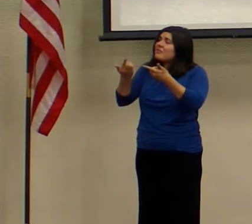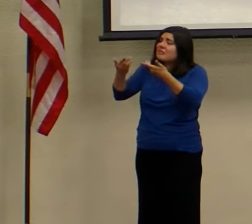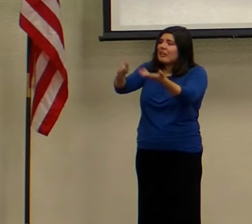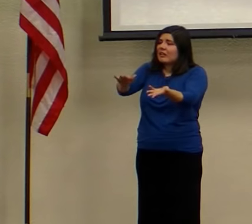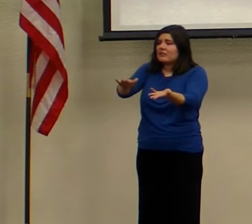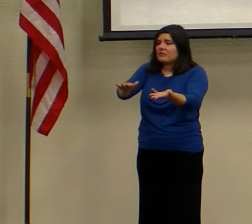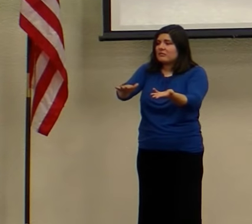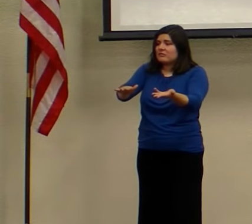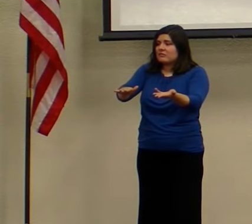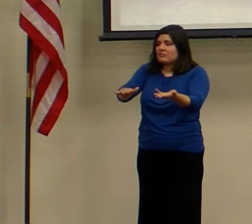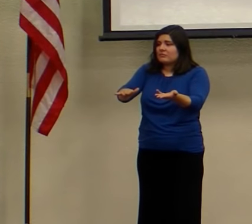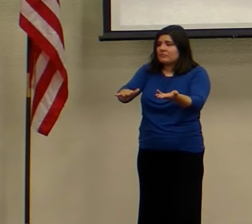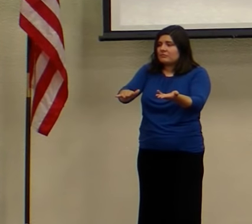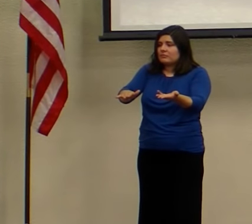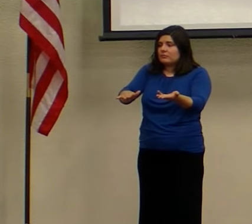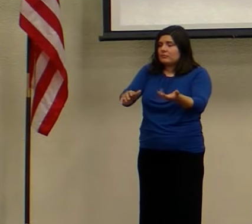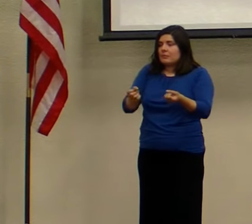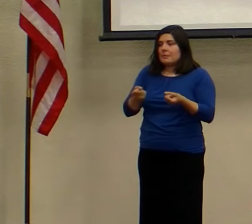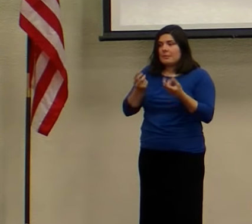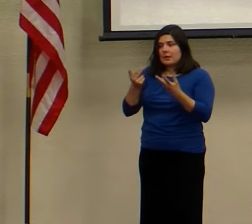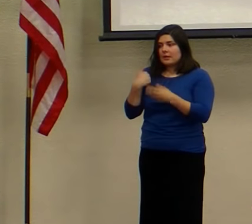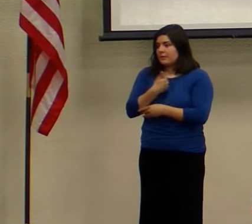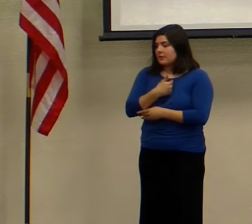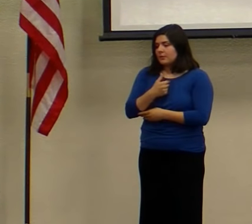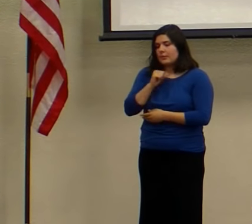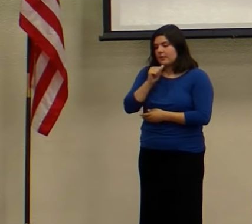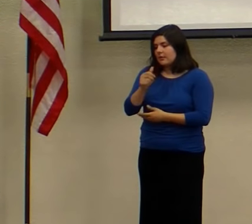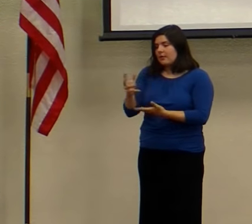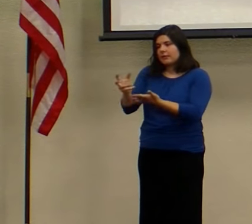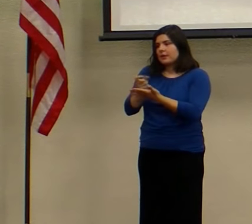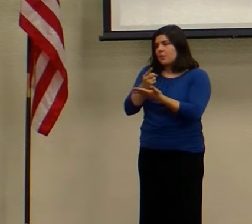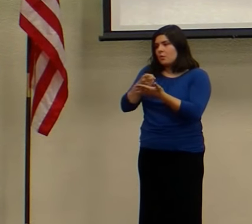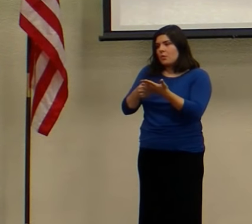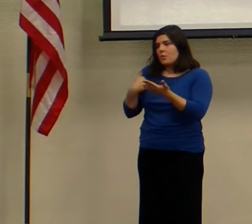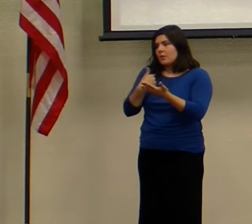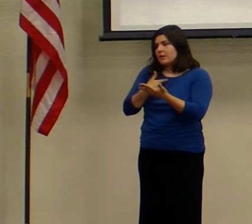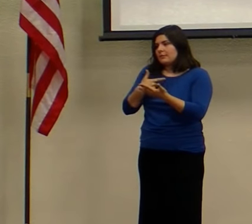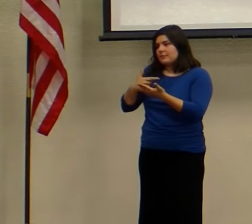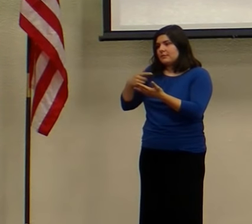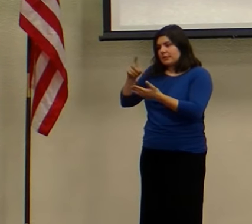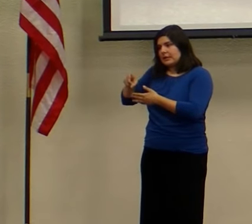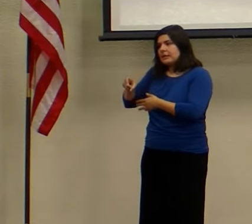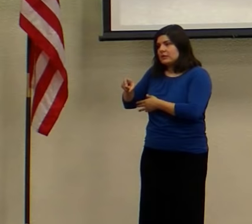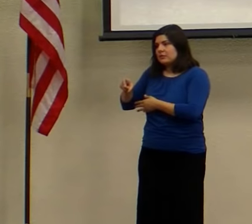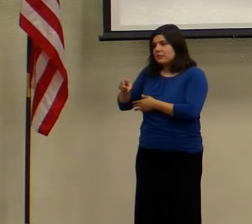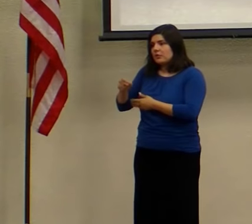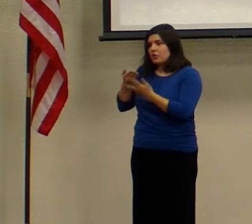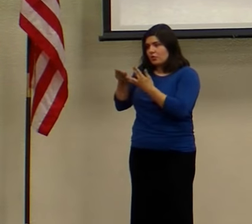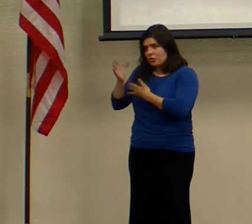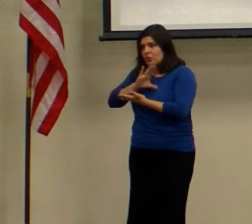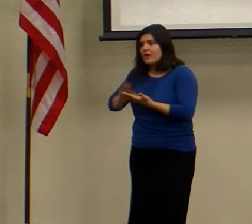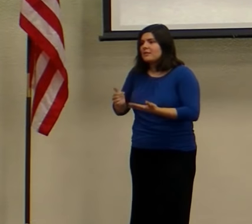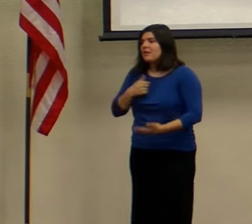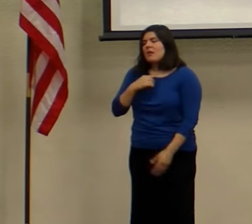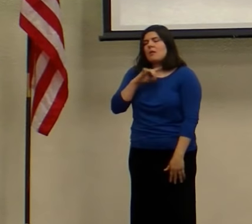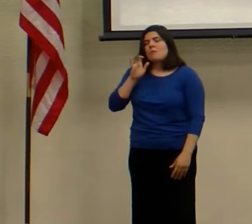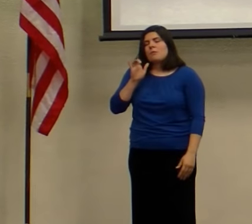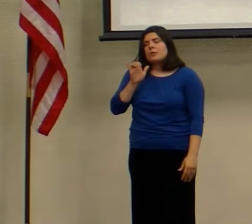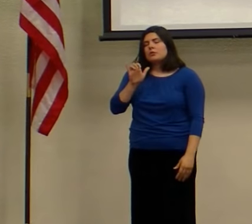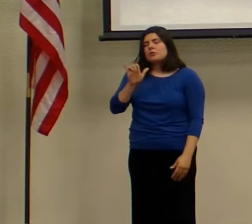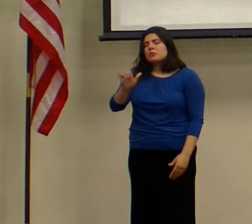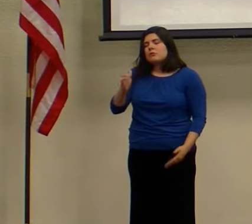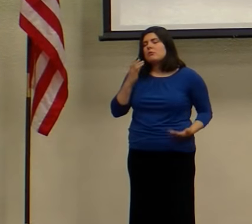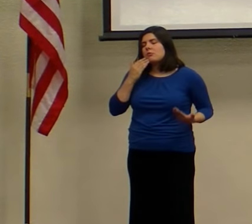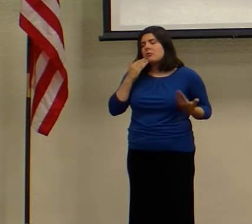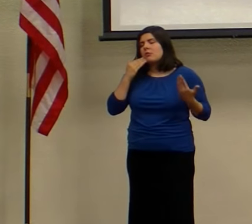A lot of us didn't get what we deserve through Christ and I am eternally thankful for